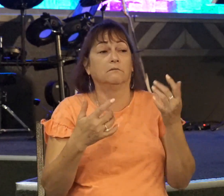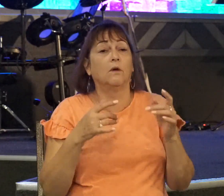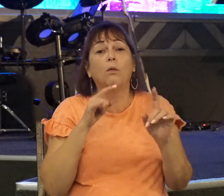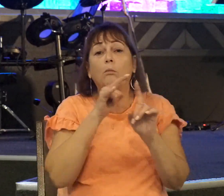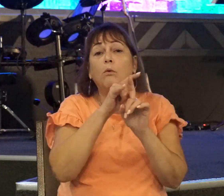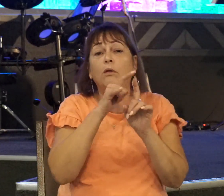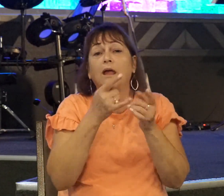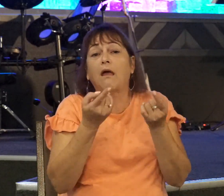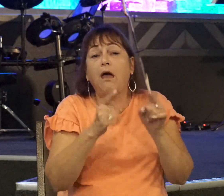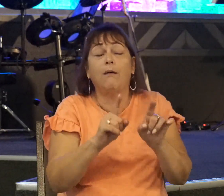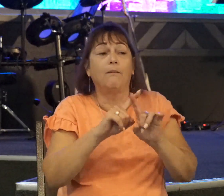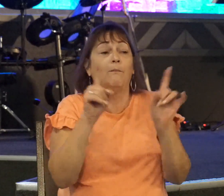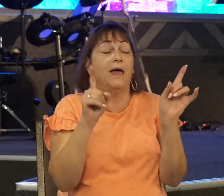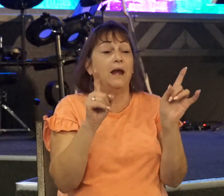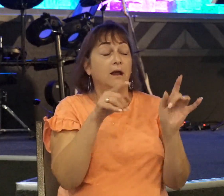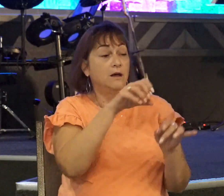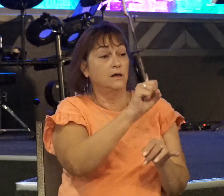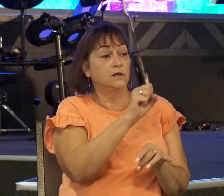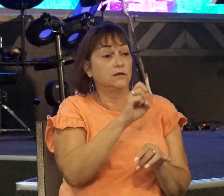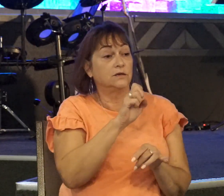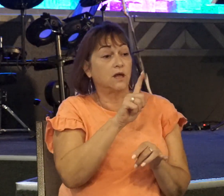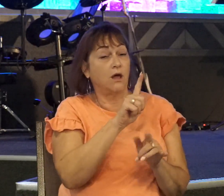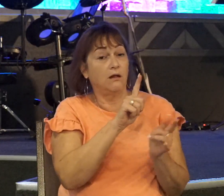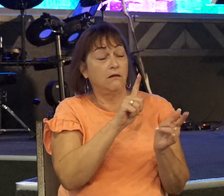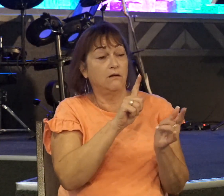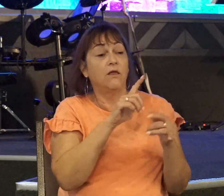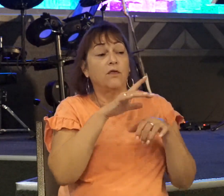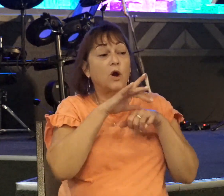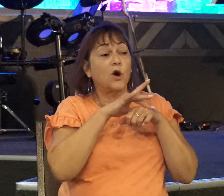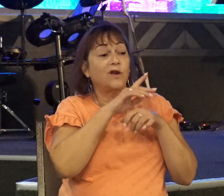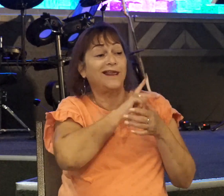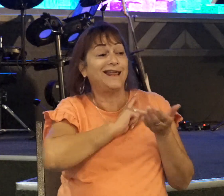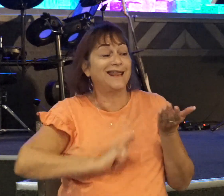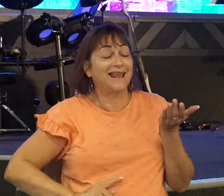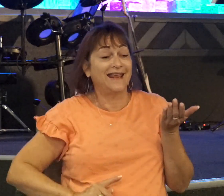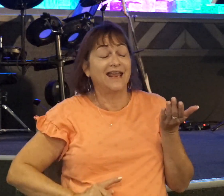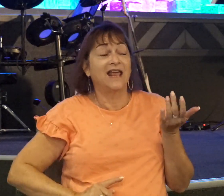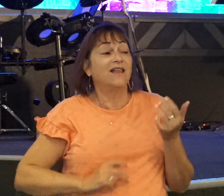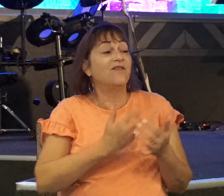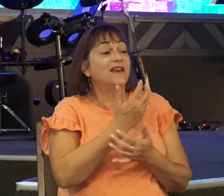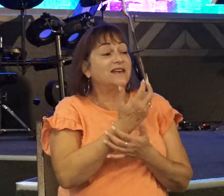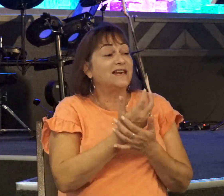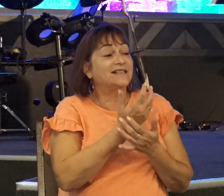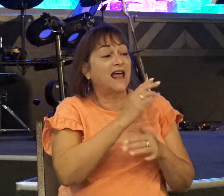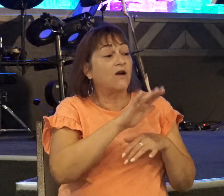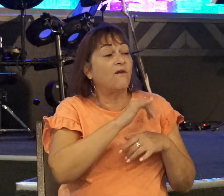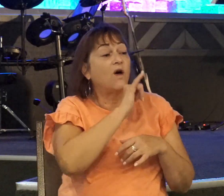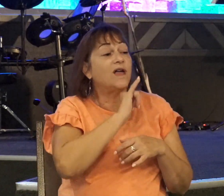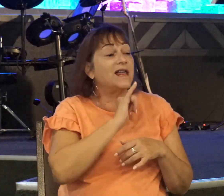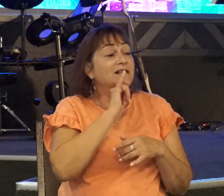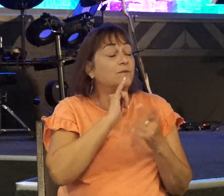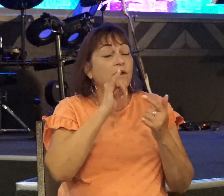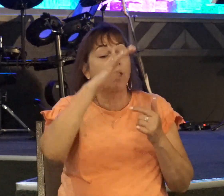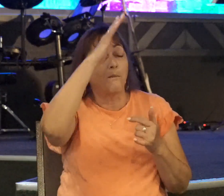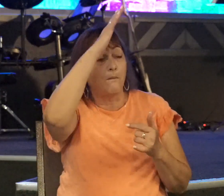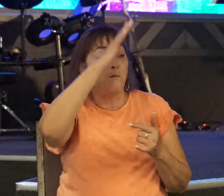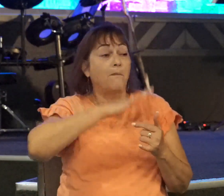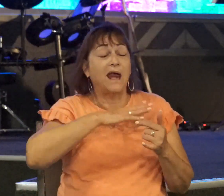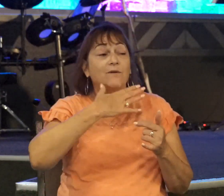But as for Saul, the earthly king, the desire of all Israel, The man who was the best looking and the